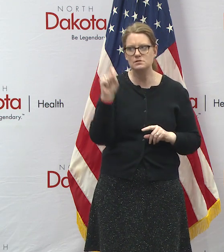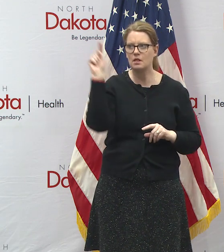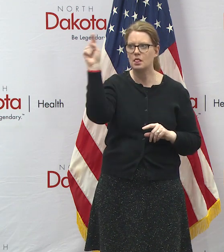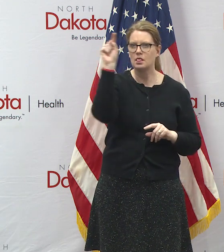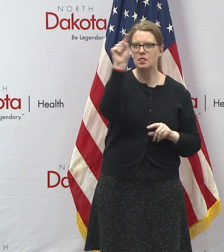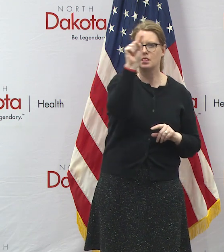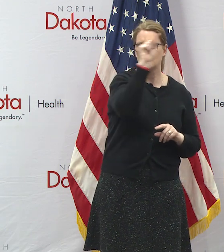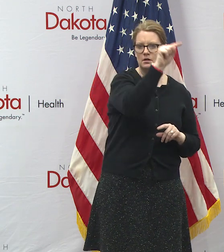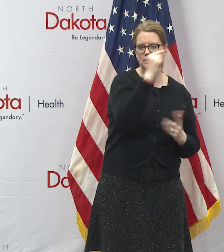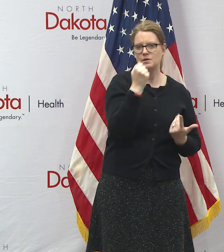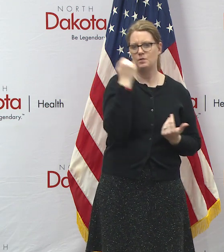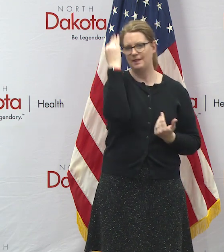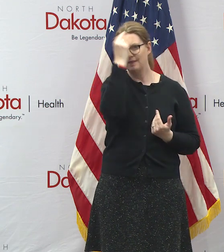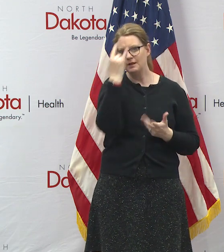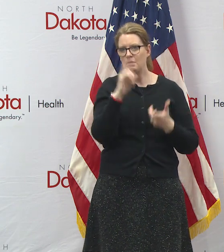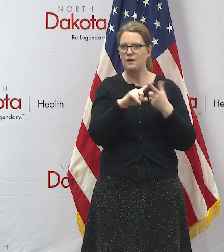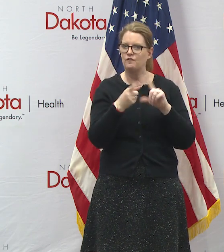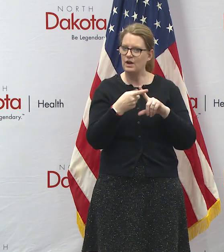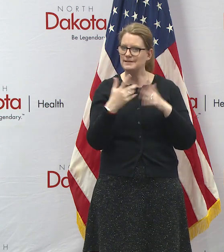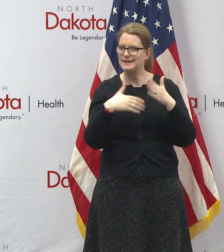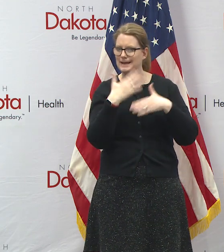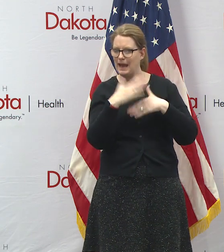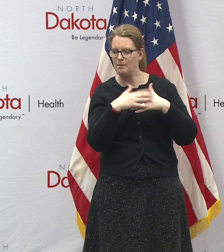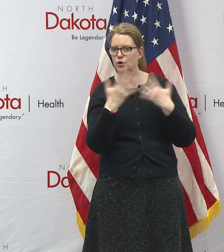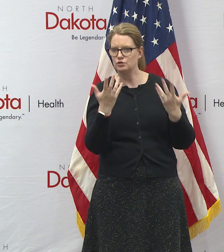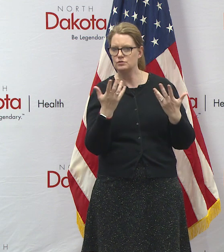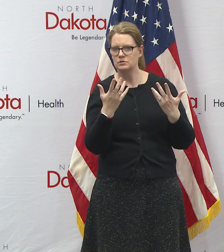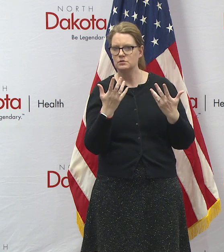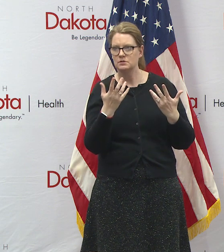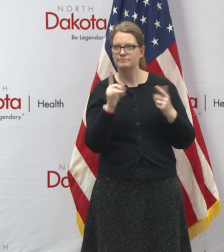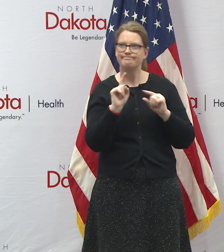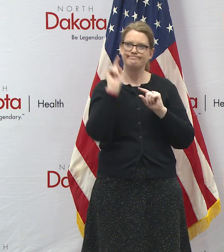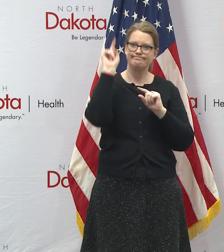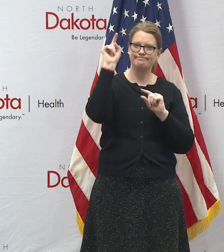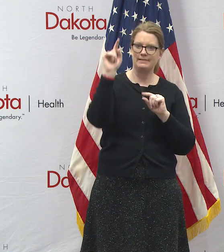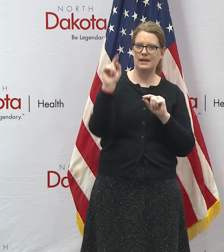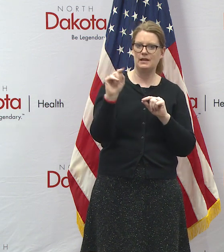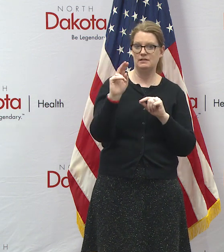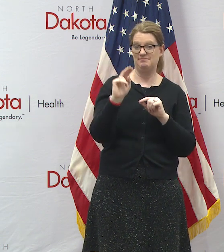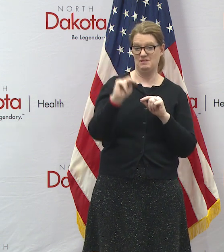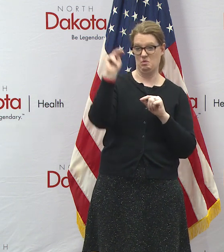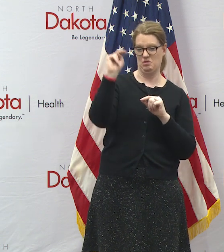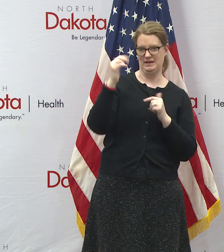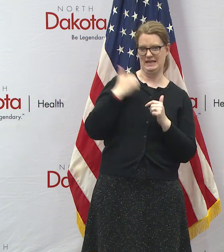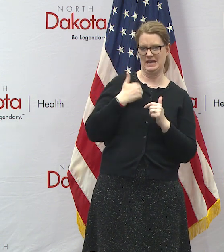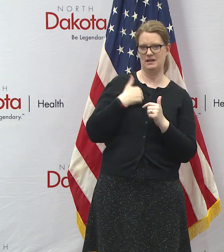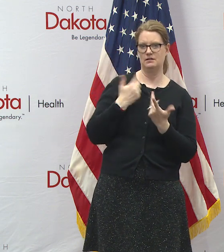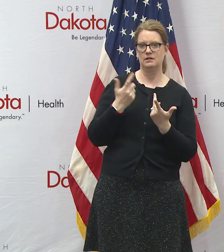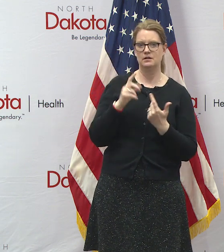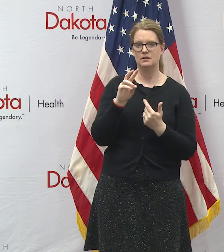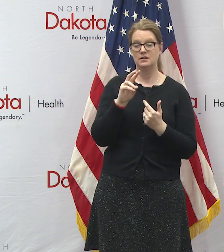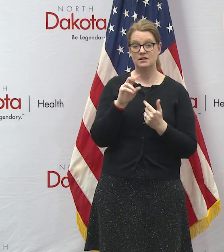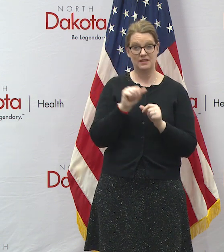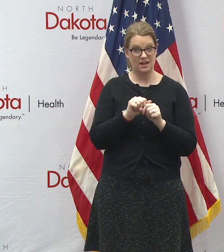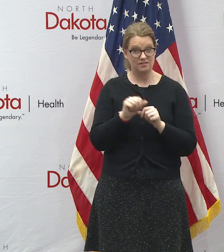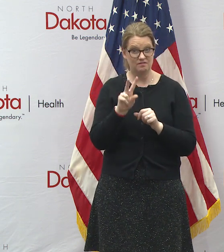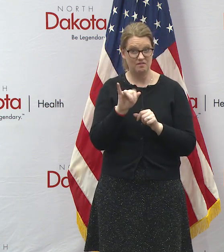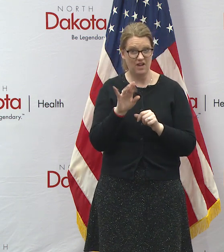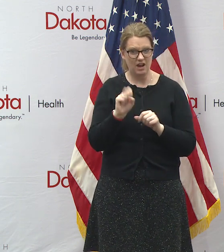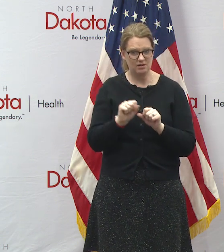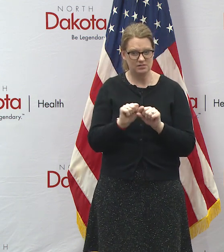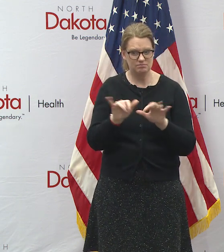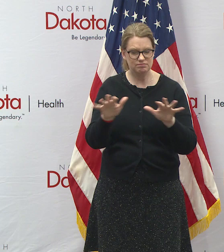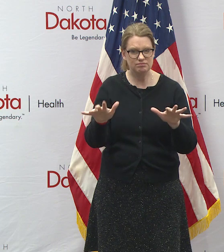we're thinking about our friends and neighbors that are uh on the other side of the border and knowing that this virus doesn't really pay attention to borders